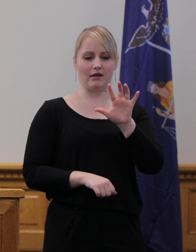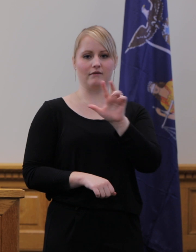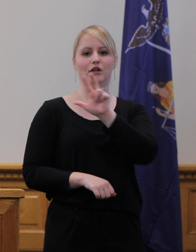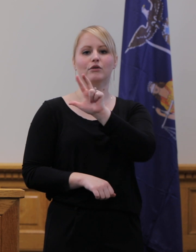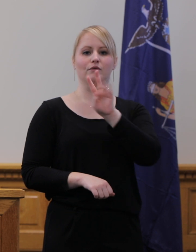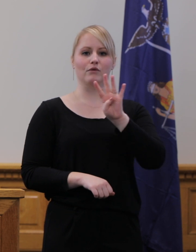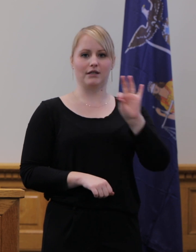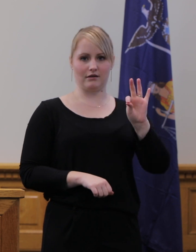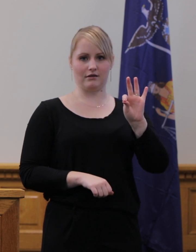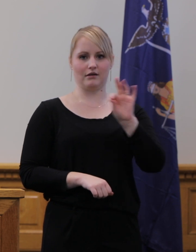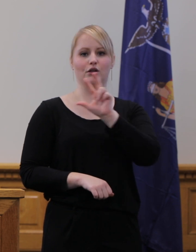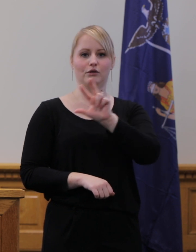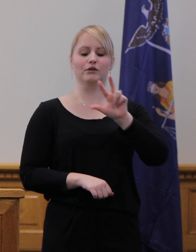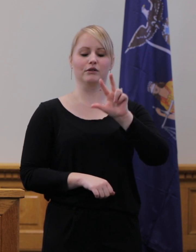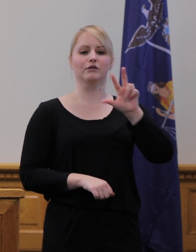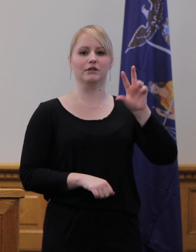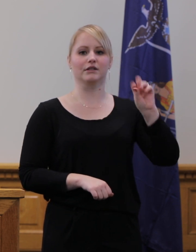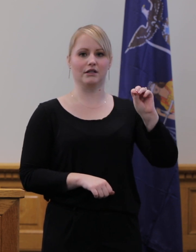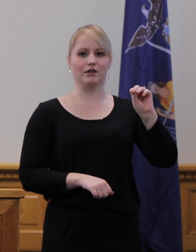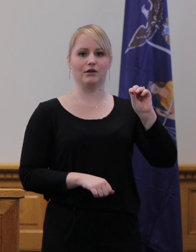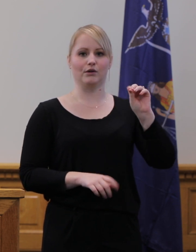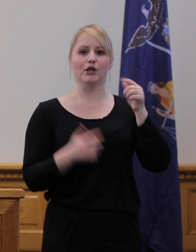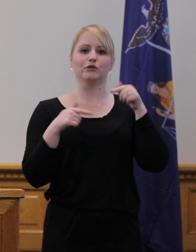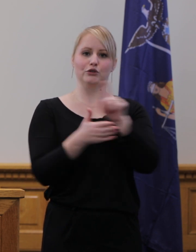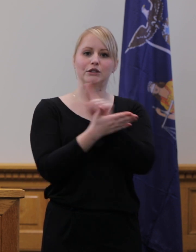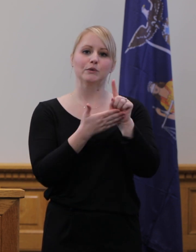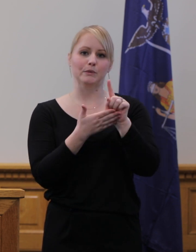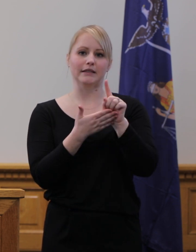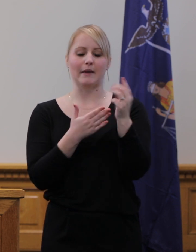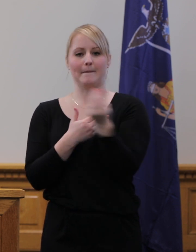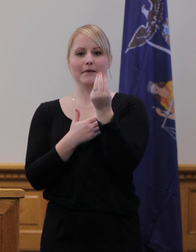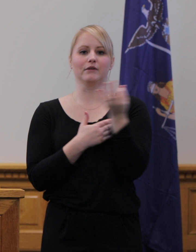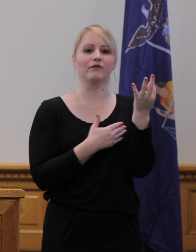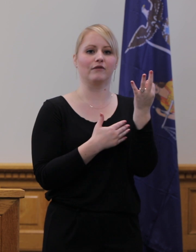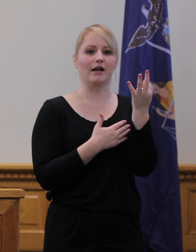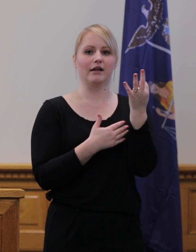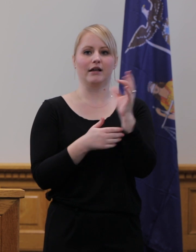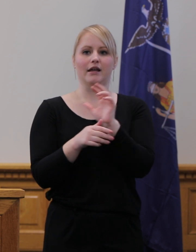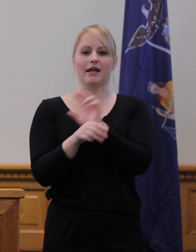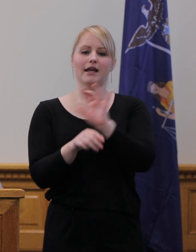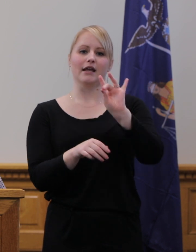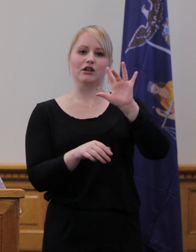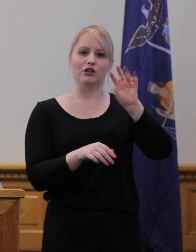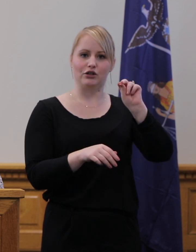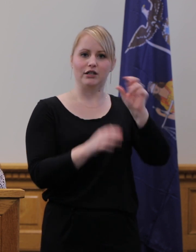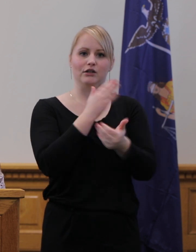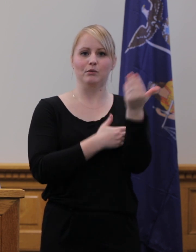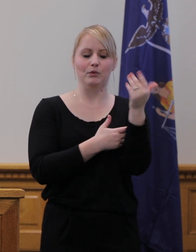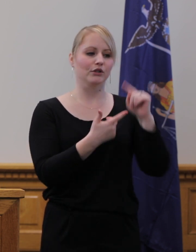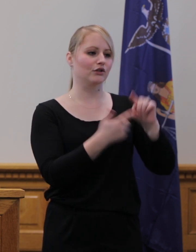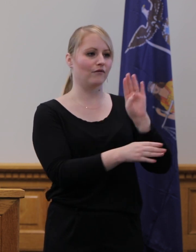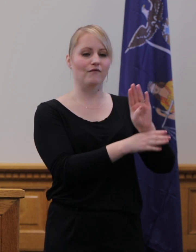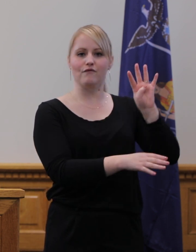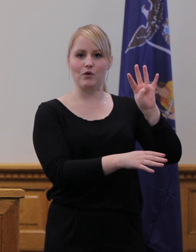-3330 weekdays between 8 30 a.m. and 4 p.m. Thank you.